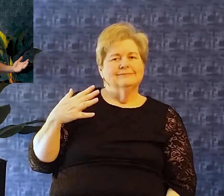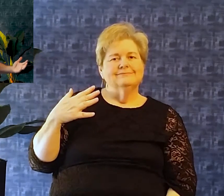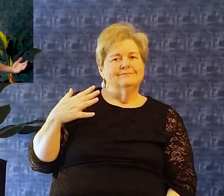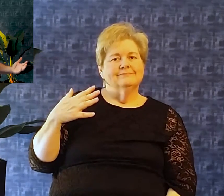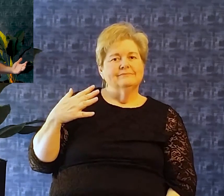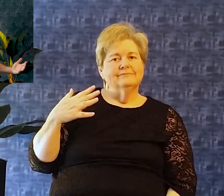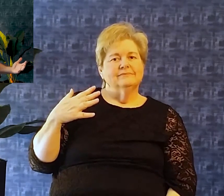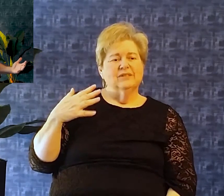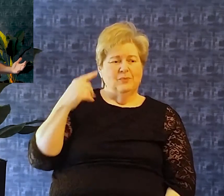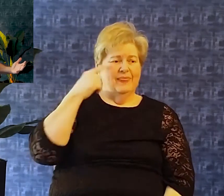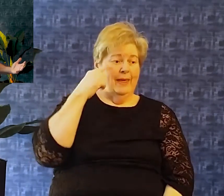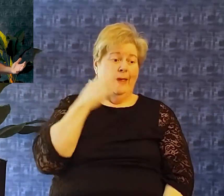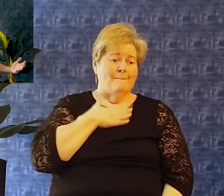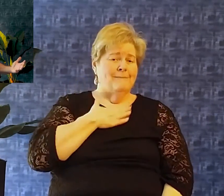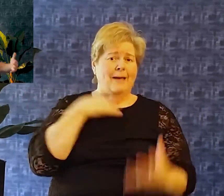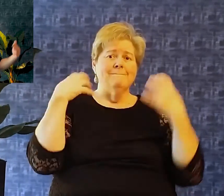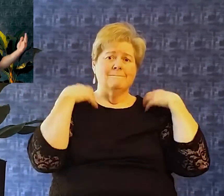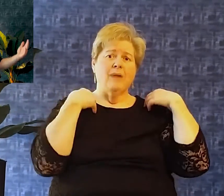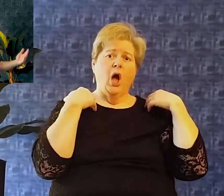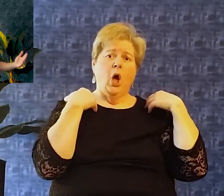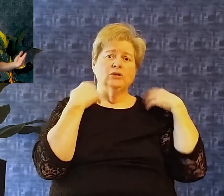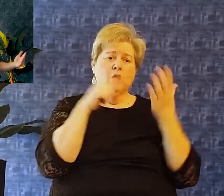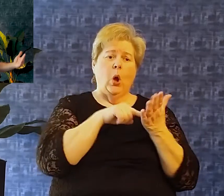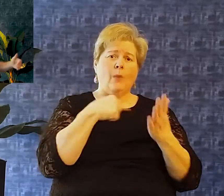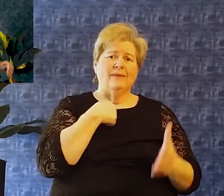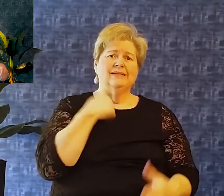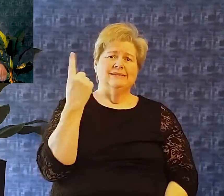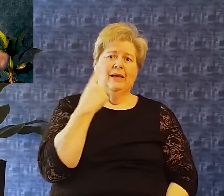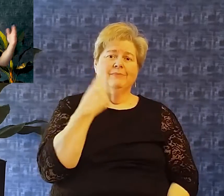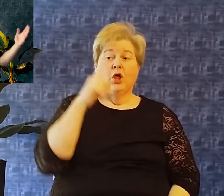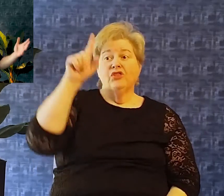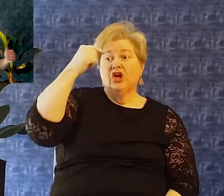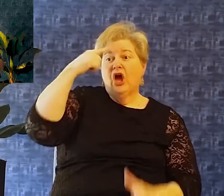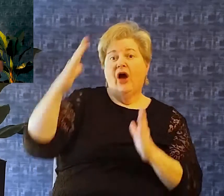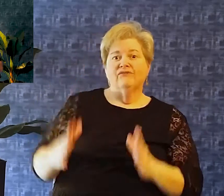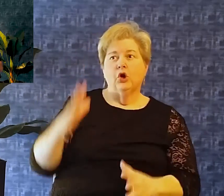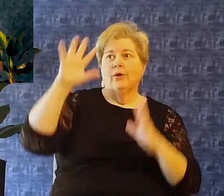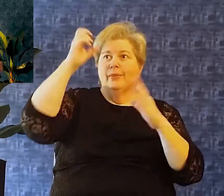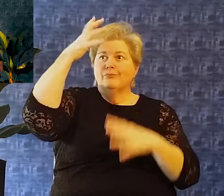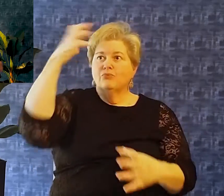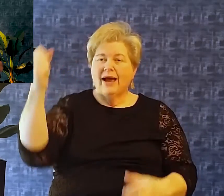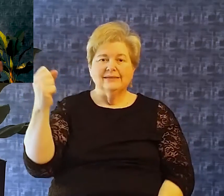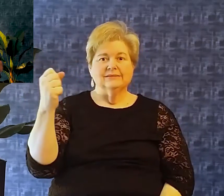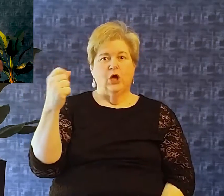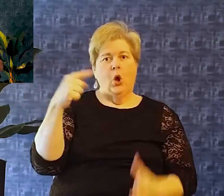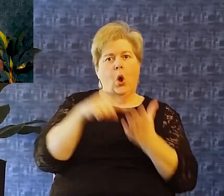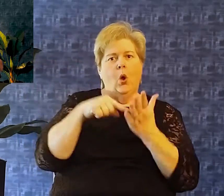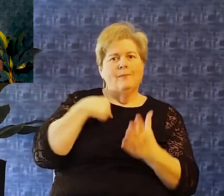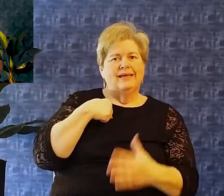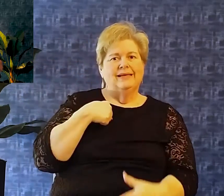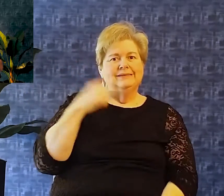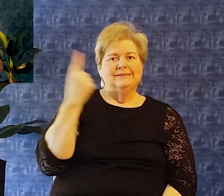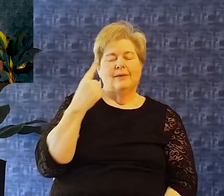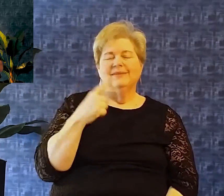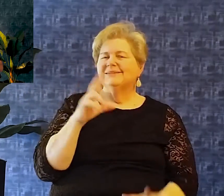That our boss owes us something Or the governor owes us something Or the president owes us something